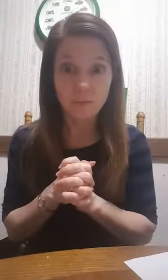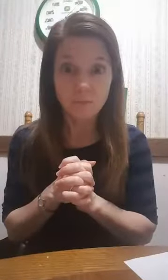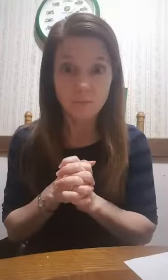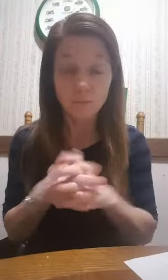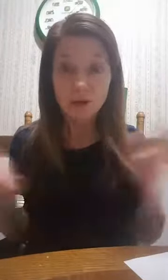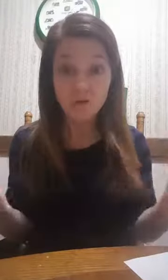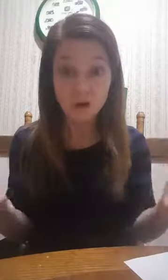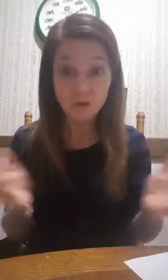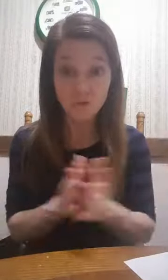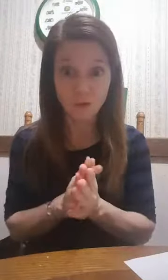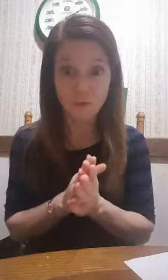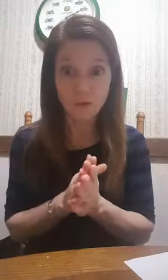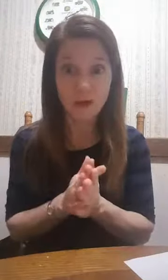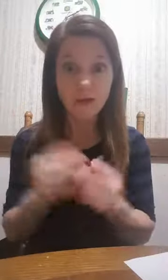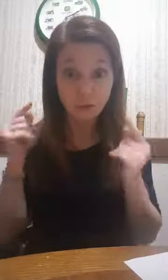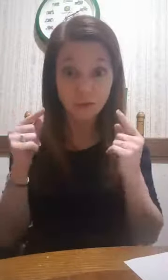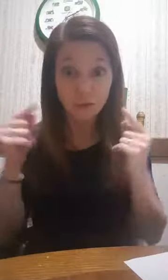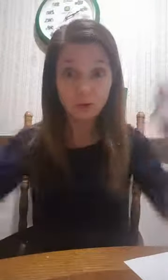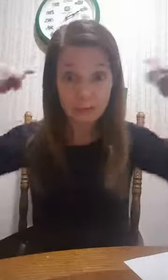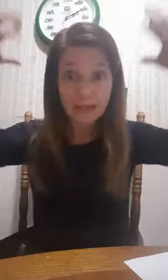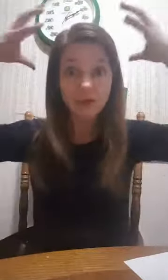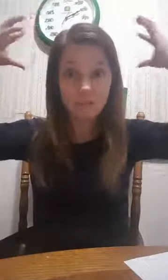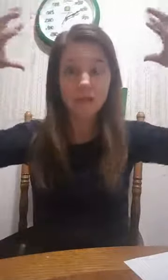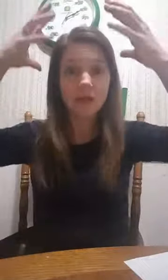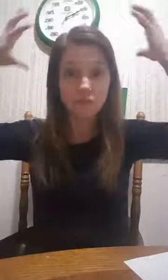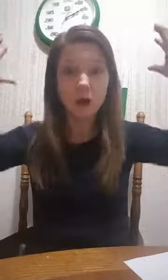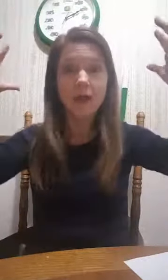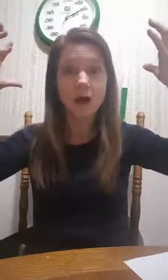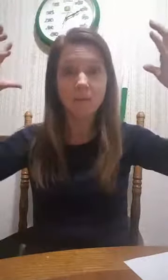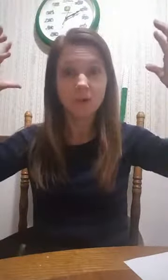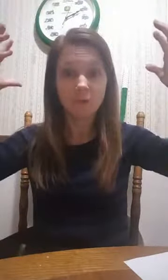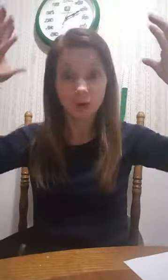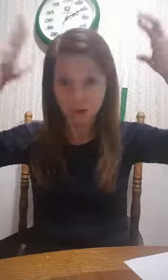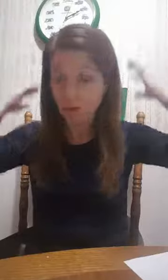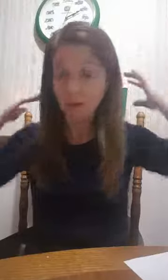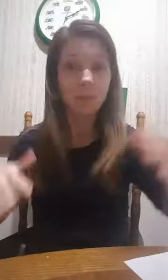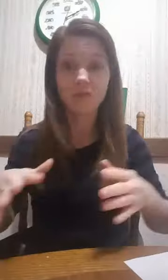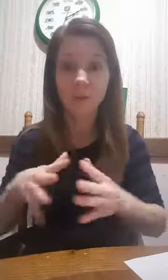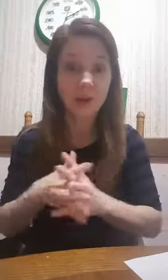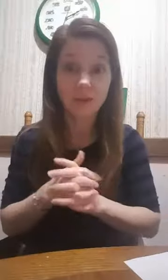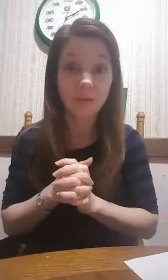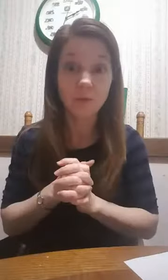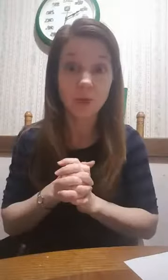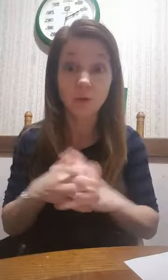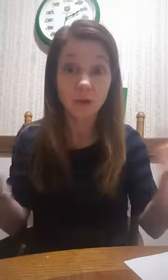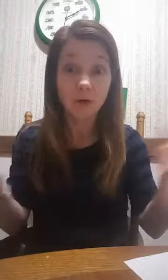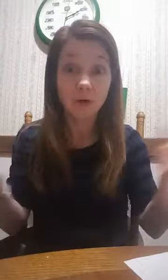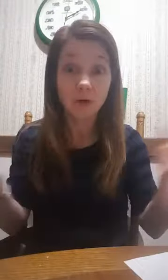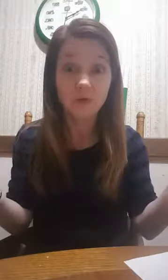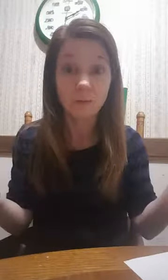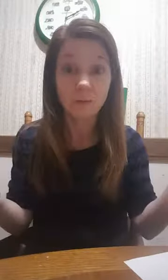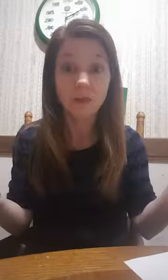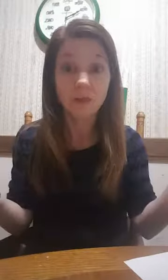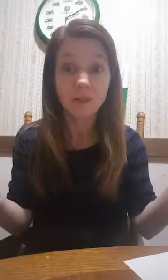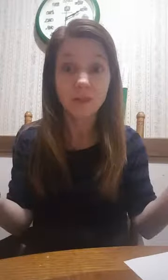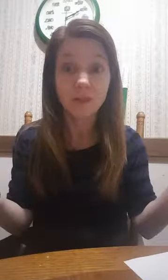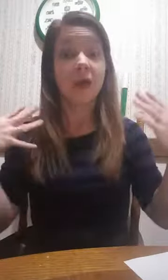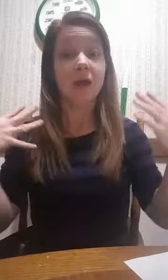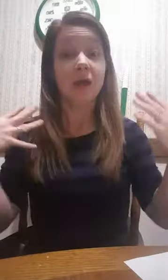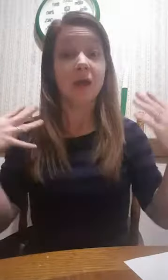When you check your phone in the middle of the night, you know what you're doing? You're lighting your brain right up where it's not going to be able to fall back asleep again or you're to have to fall back asleep again.